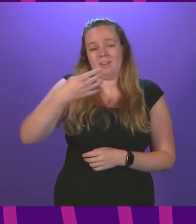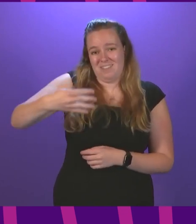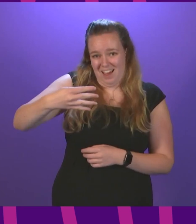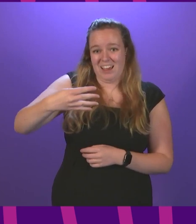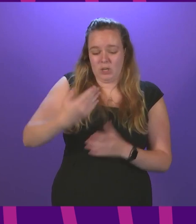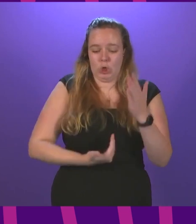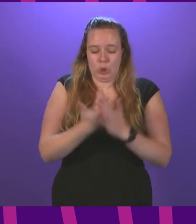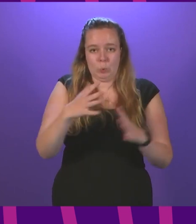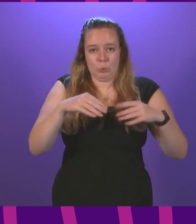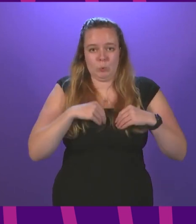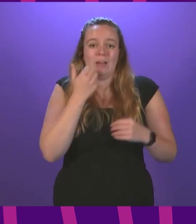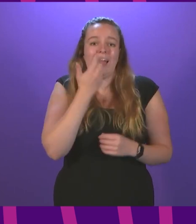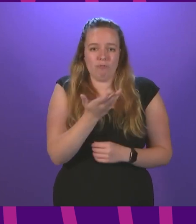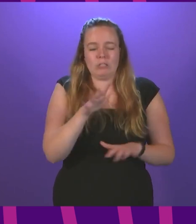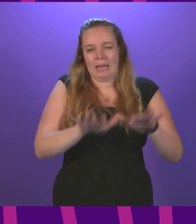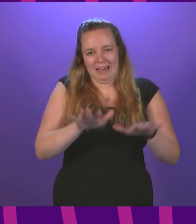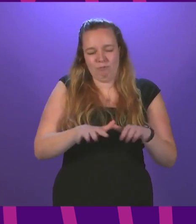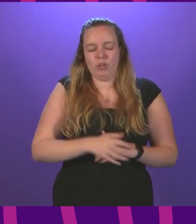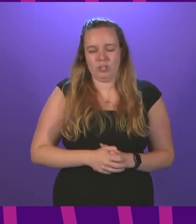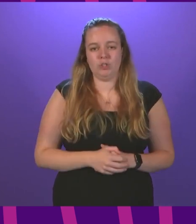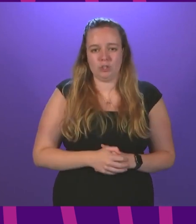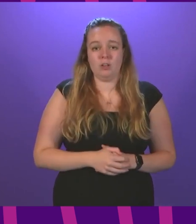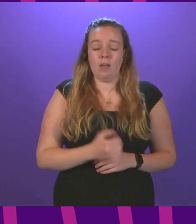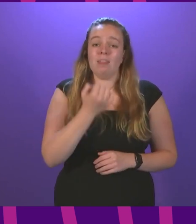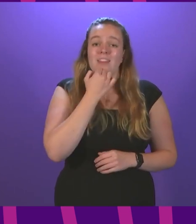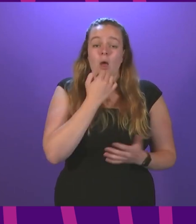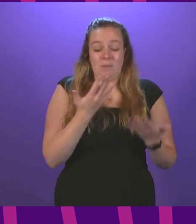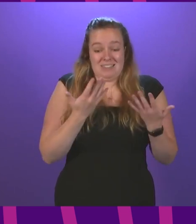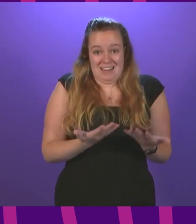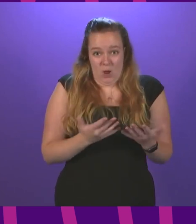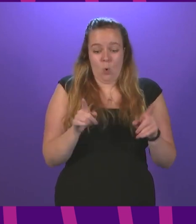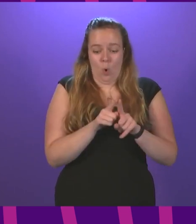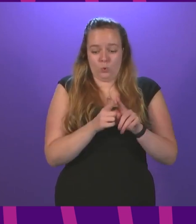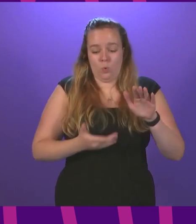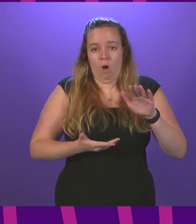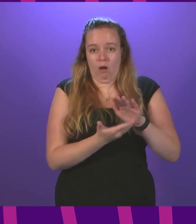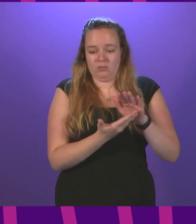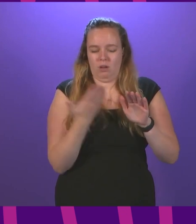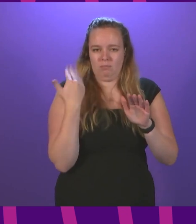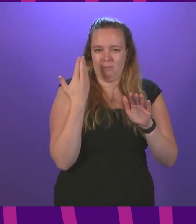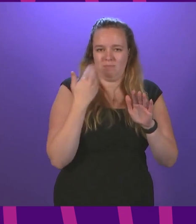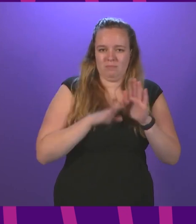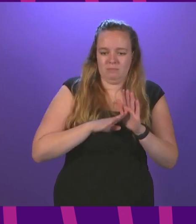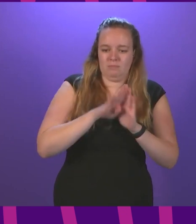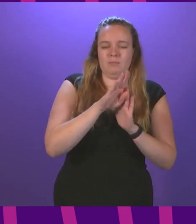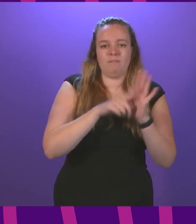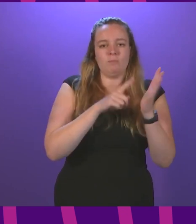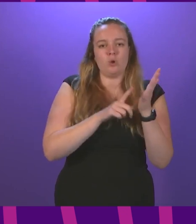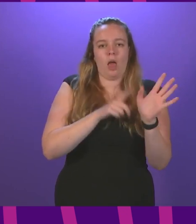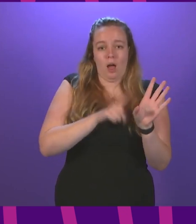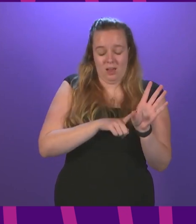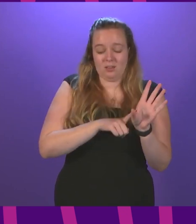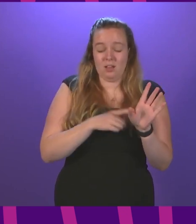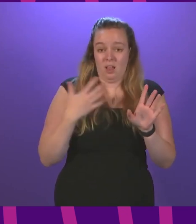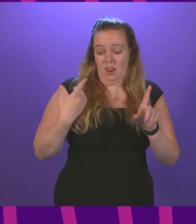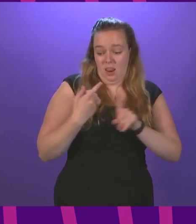new cases a day on average. The numbers now are also below the previous peak of early July. Indeed, in the last